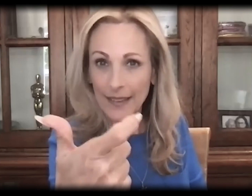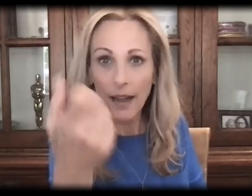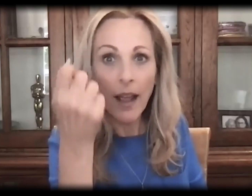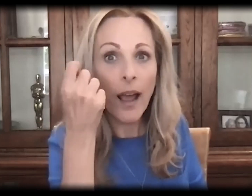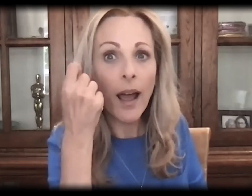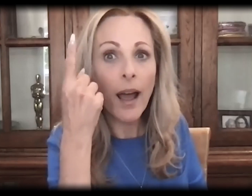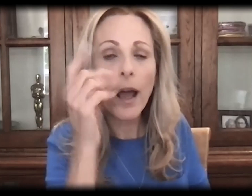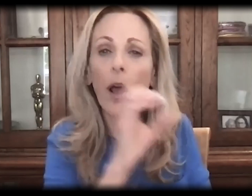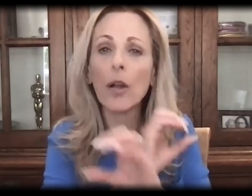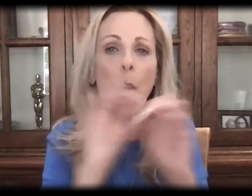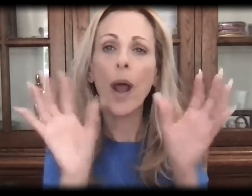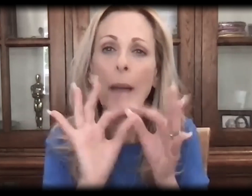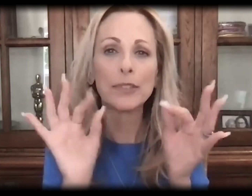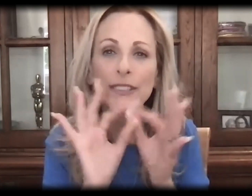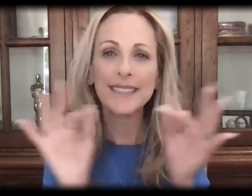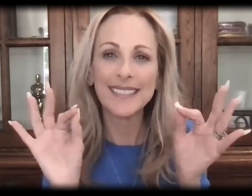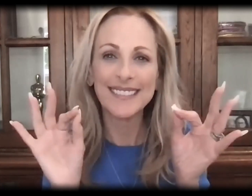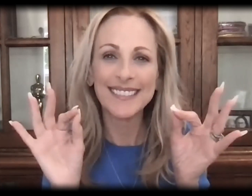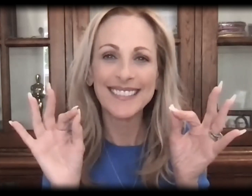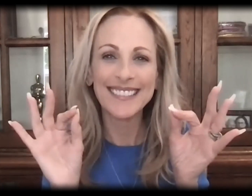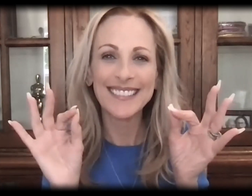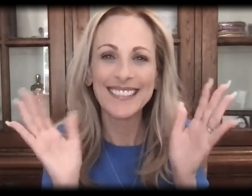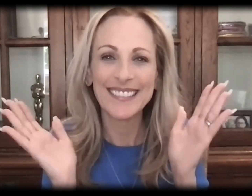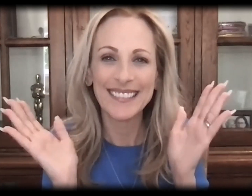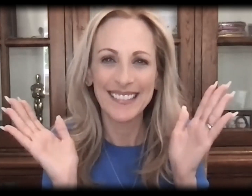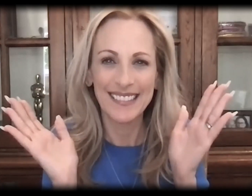it, there were no captions.